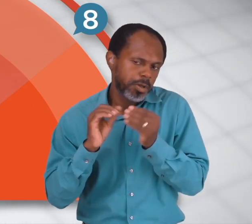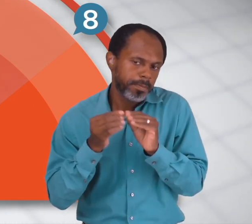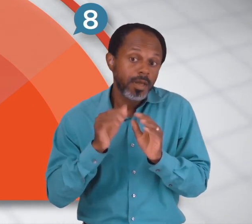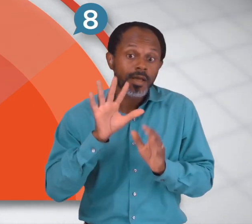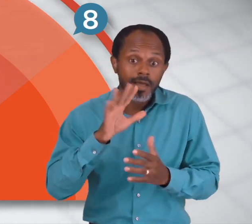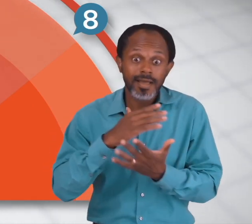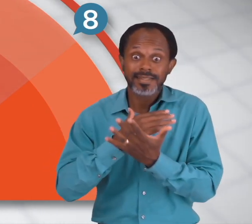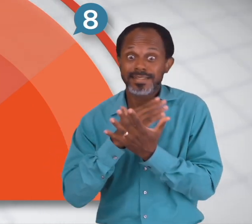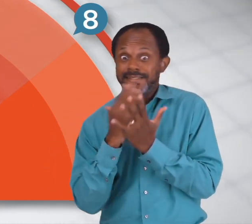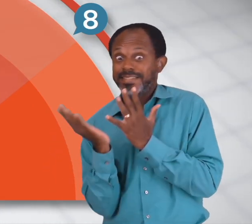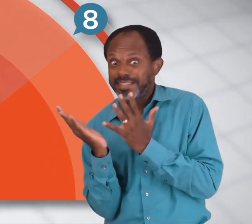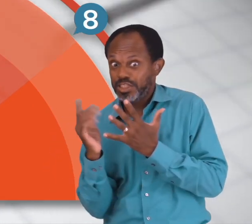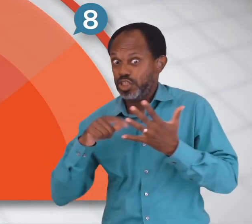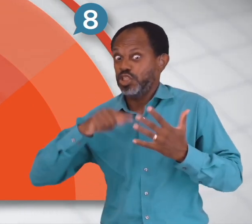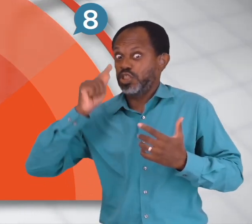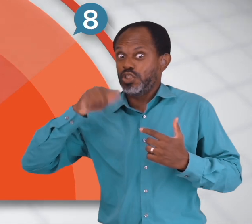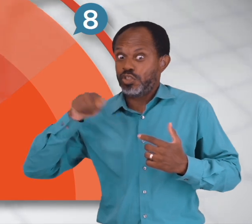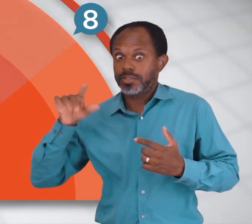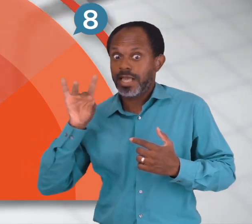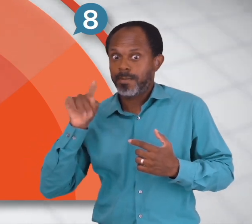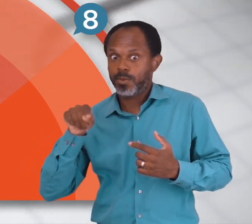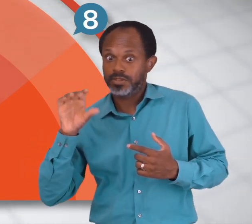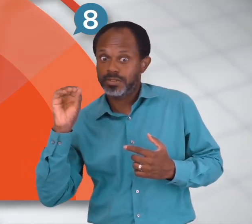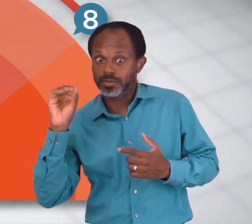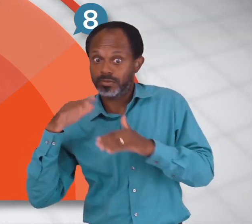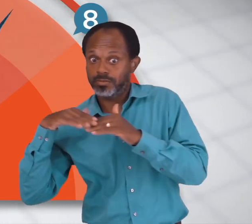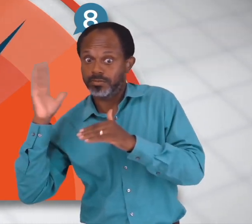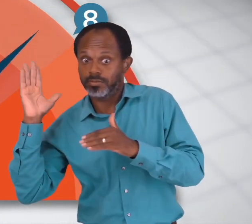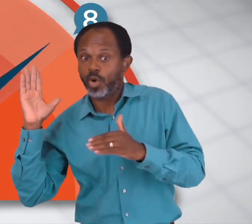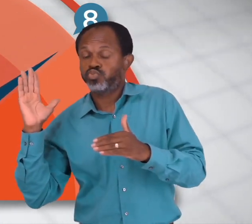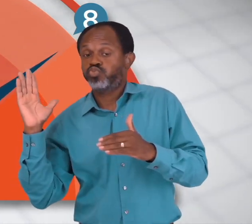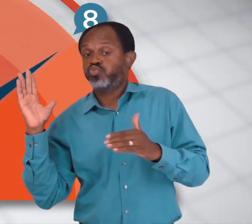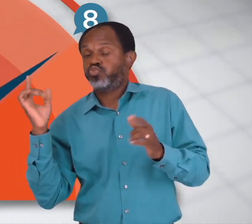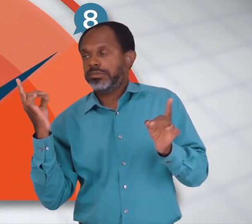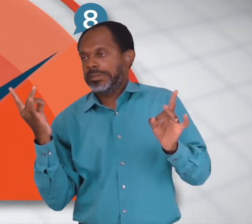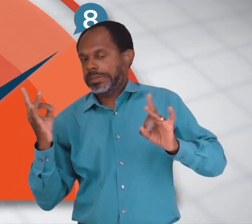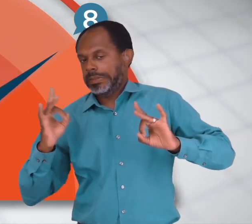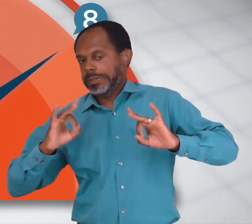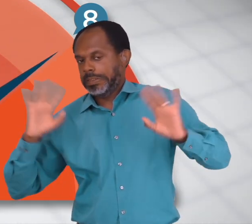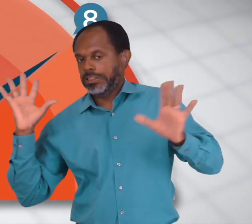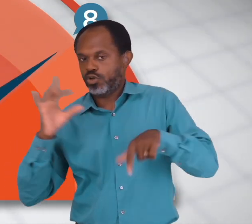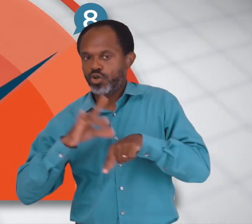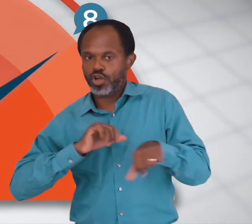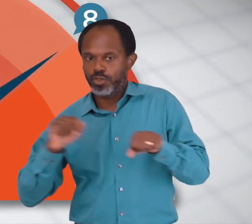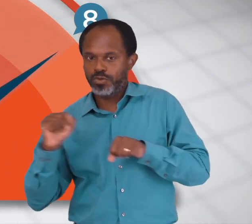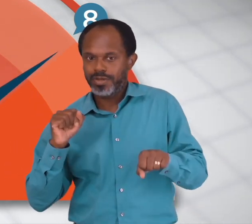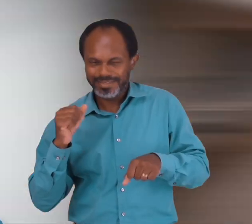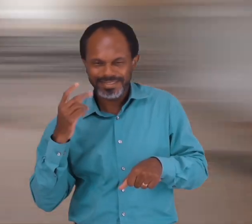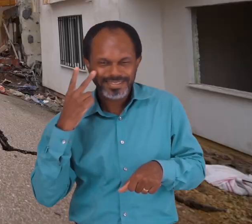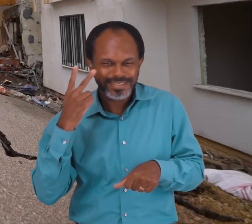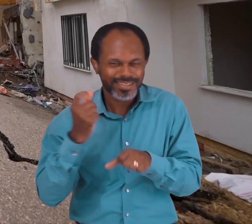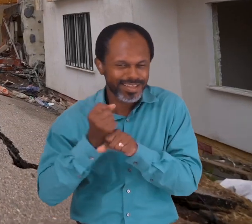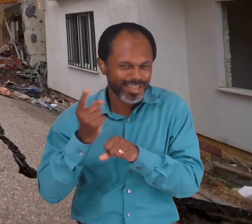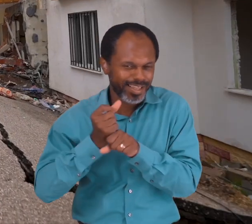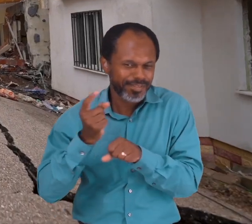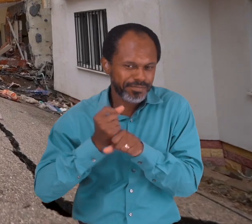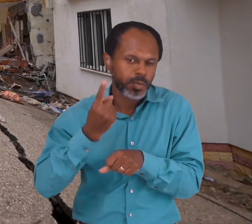considered moderate. Above 8.0 is considered a major earthquake and we see one every